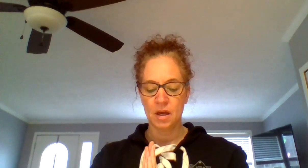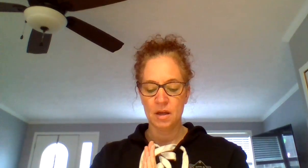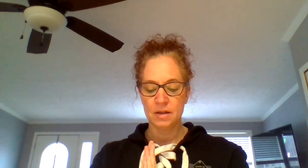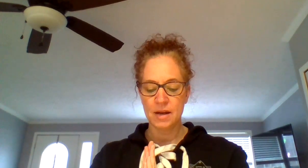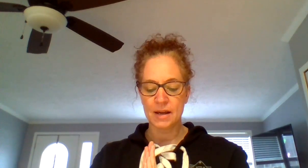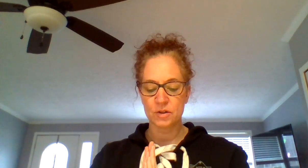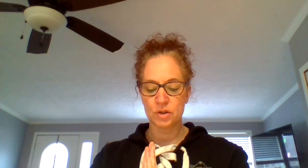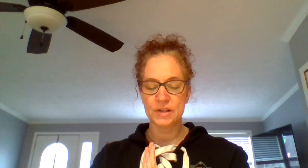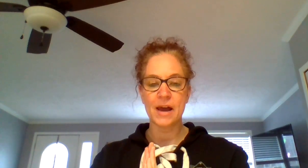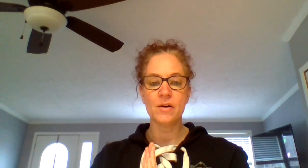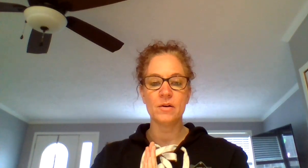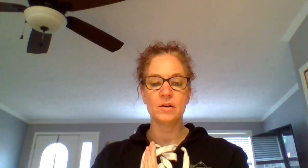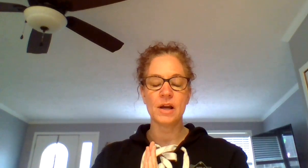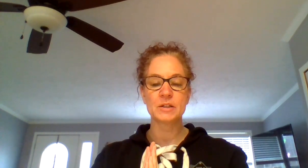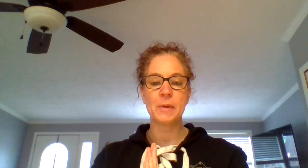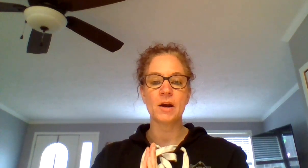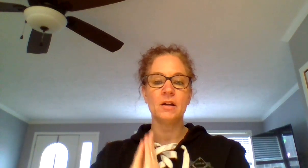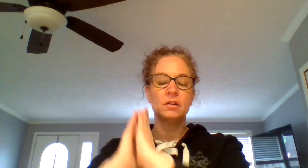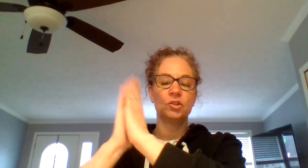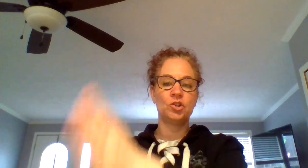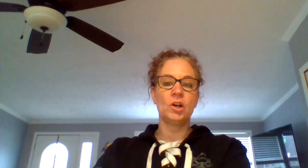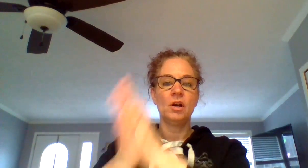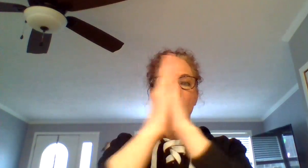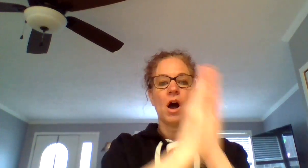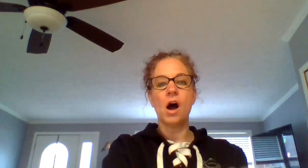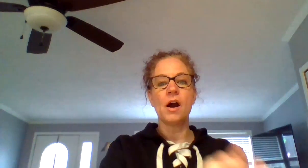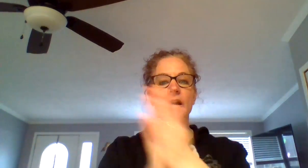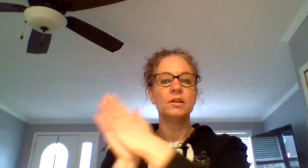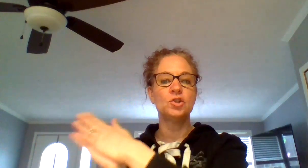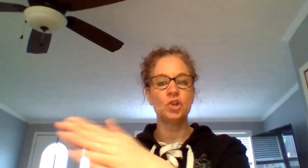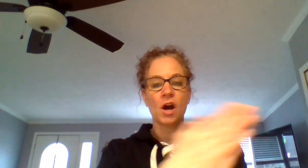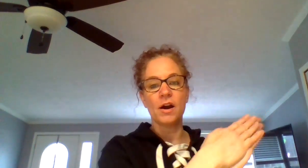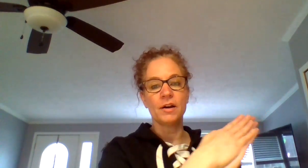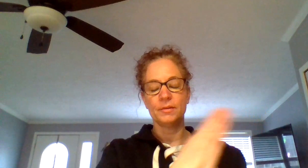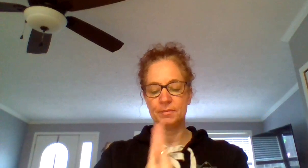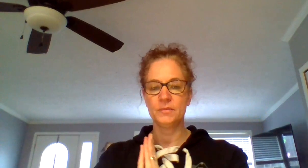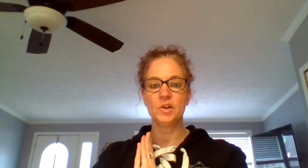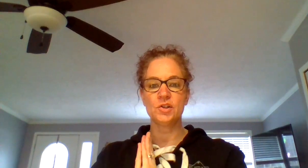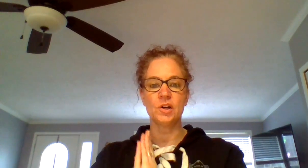Next sound. Or next part. J, r, jar. Your turn.